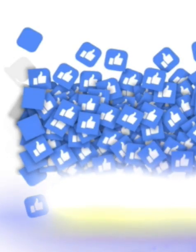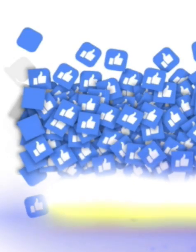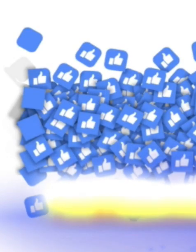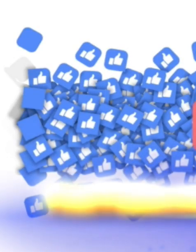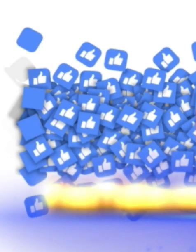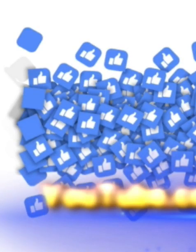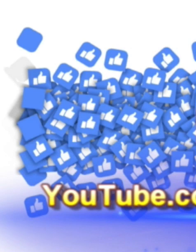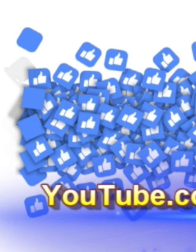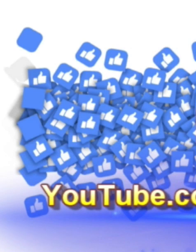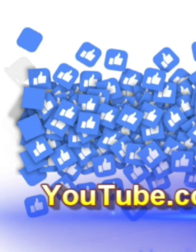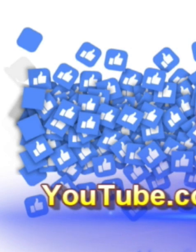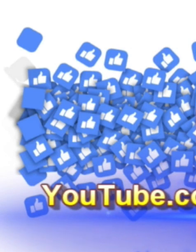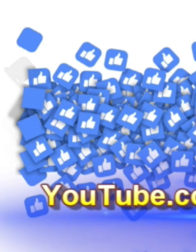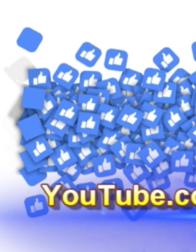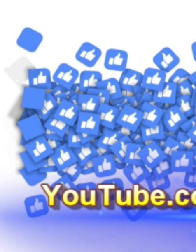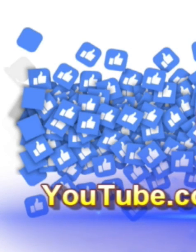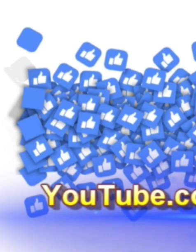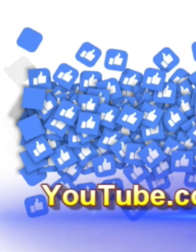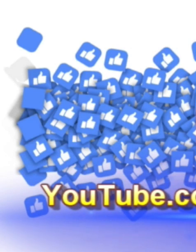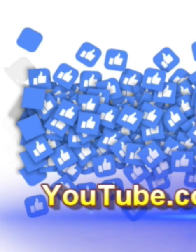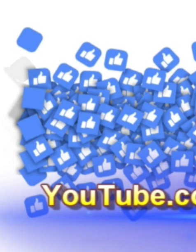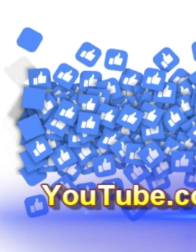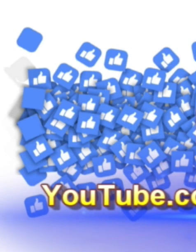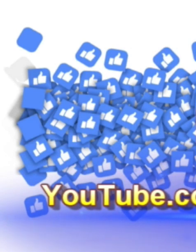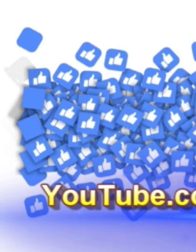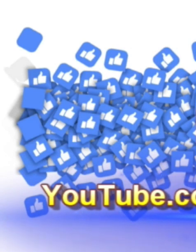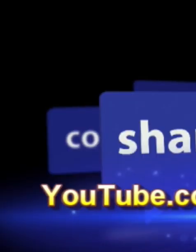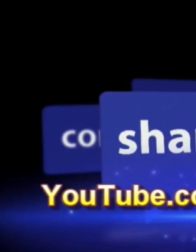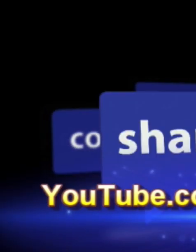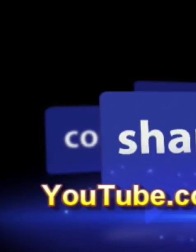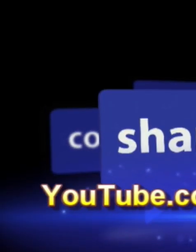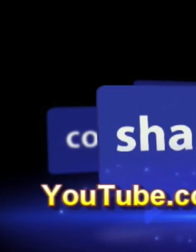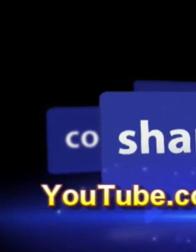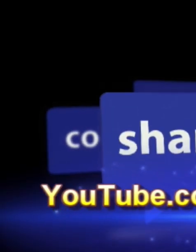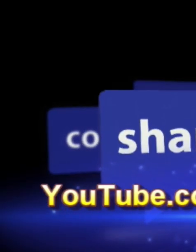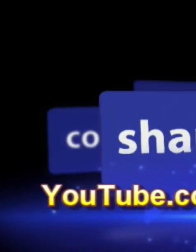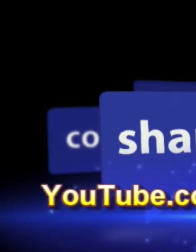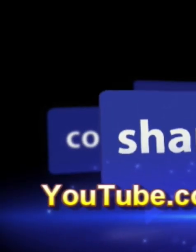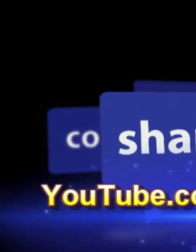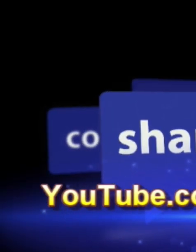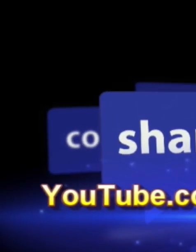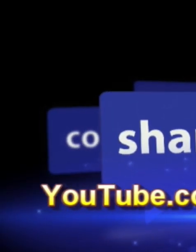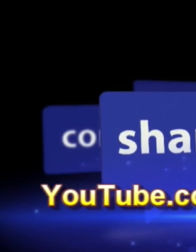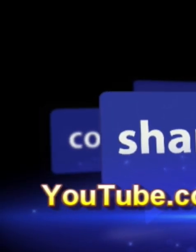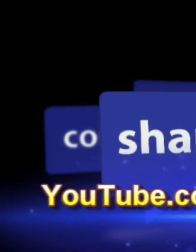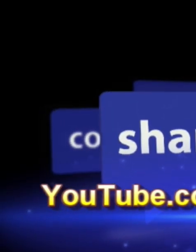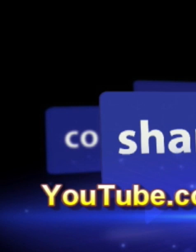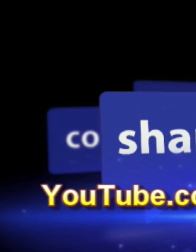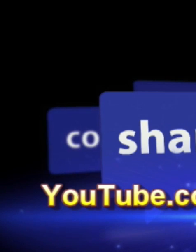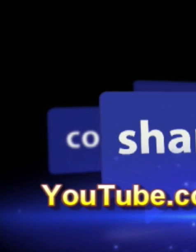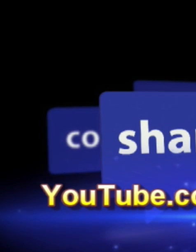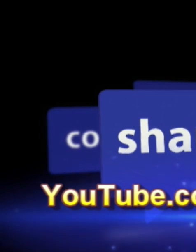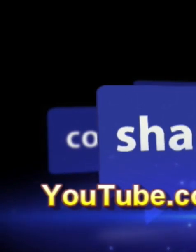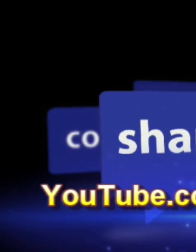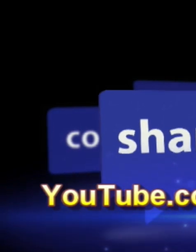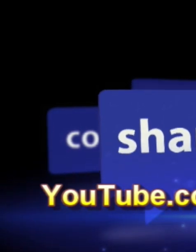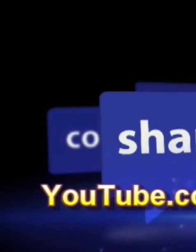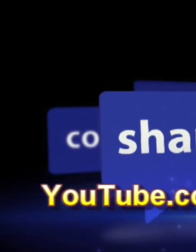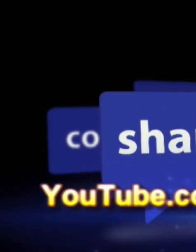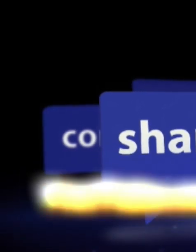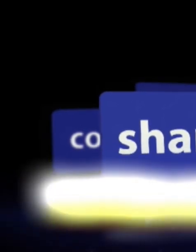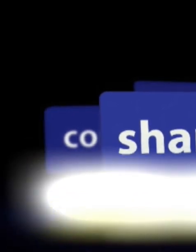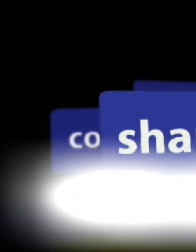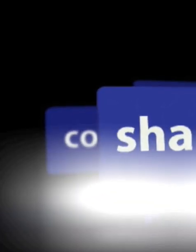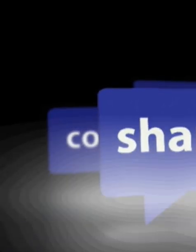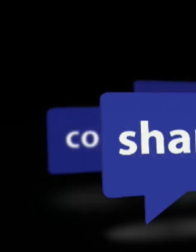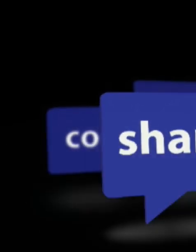I mean, it's unprecedented in terms of the state, even compared to 2008, 2009, the revenue shortfall, the things that we're